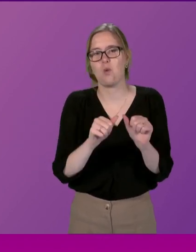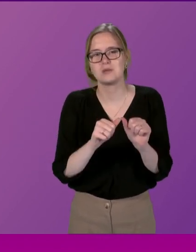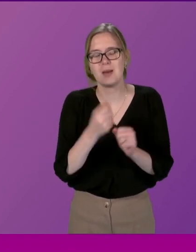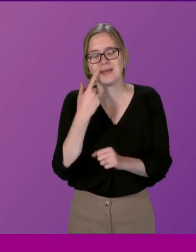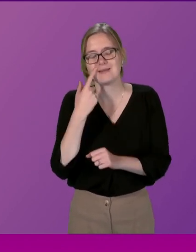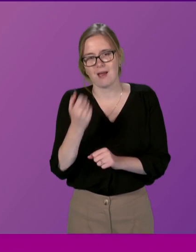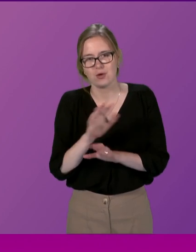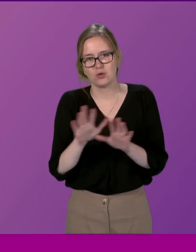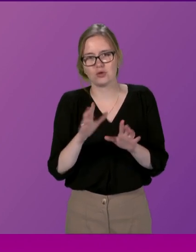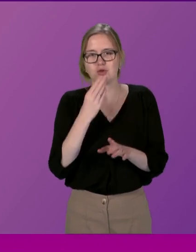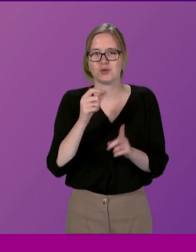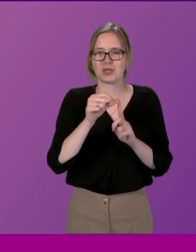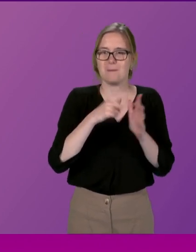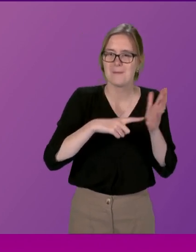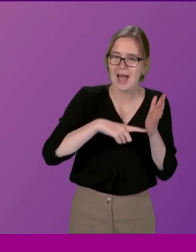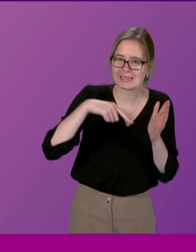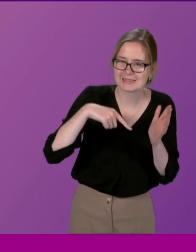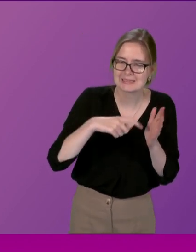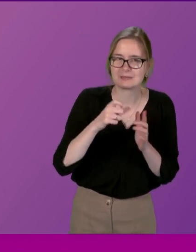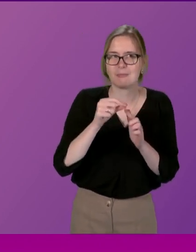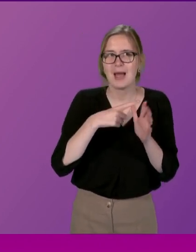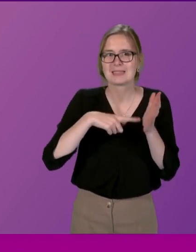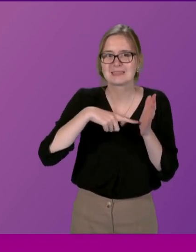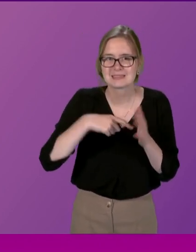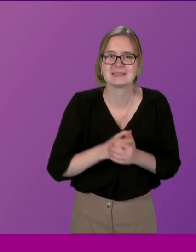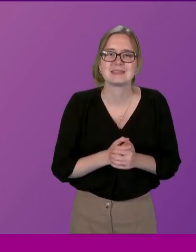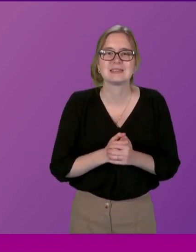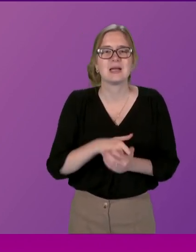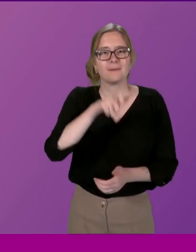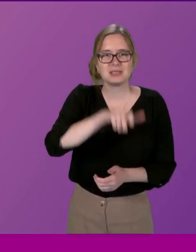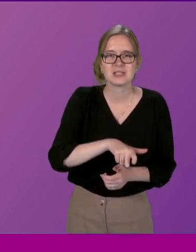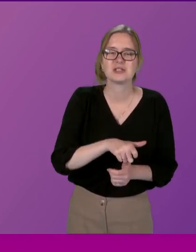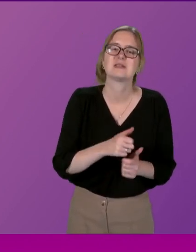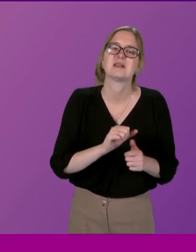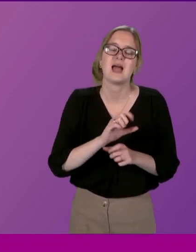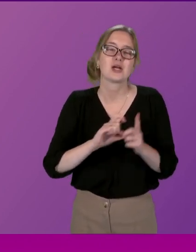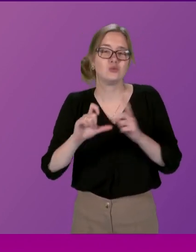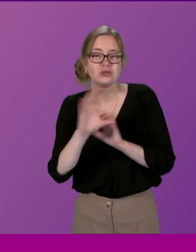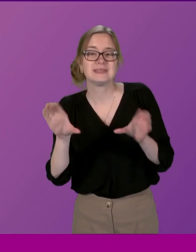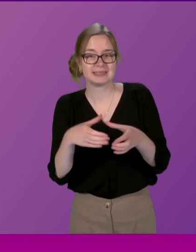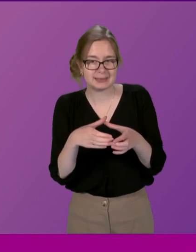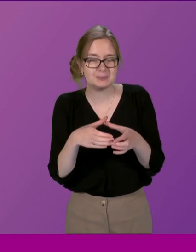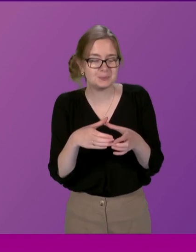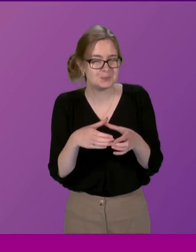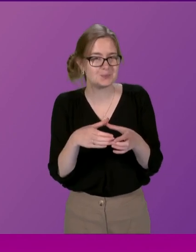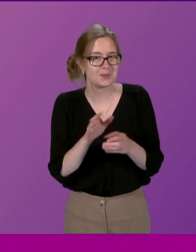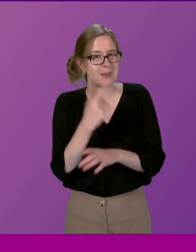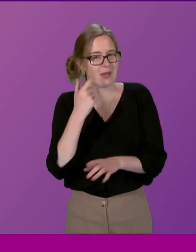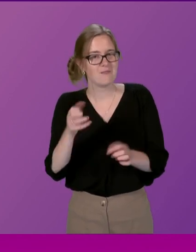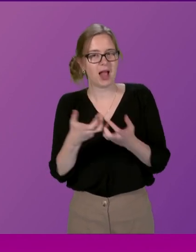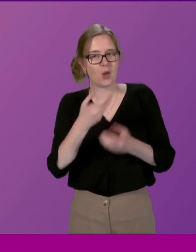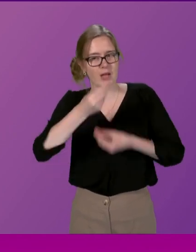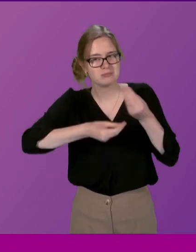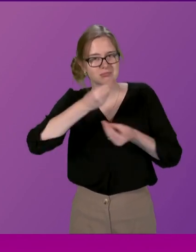not to use PACT and I have said the participation in communities team and